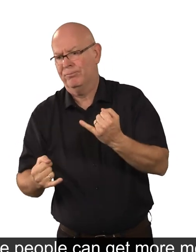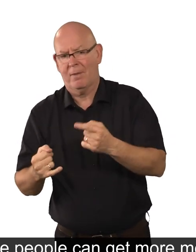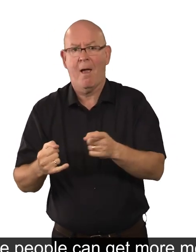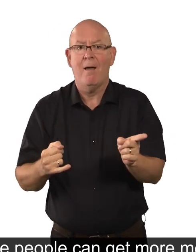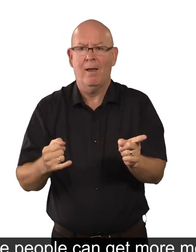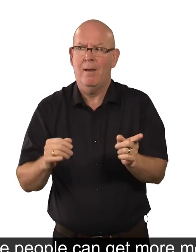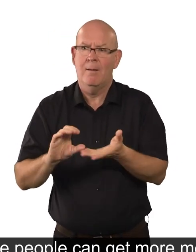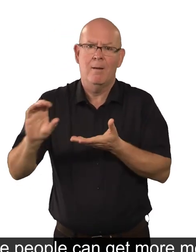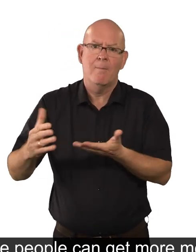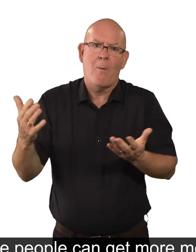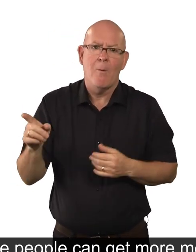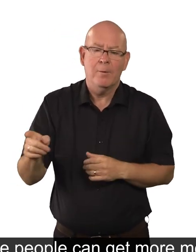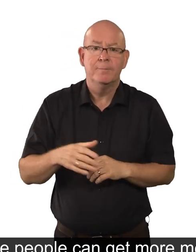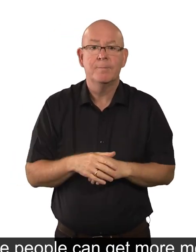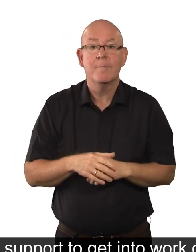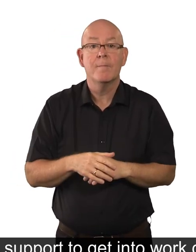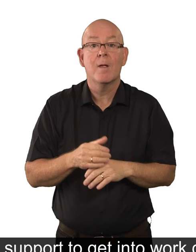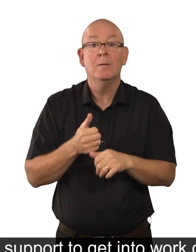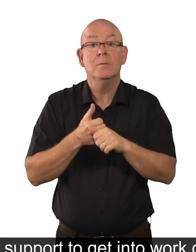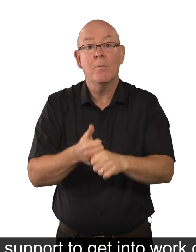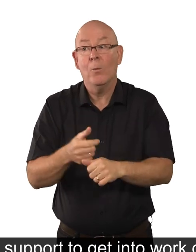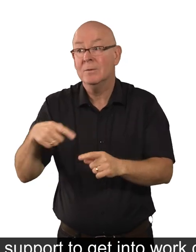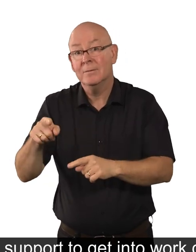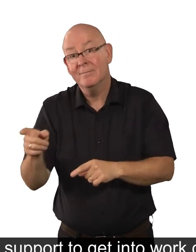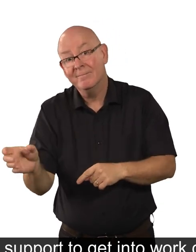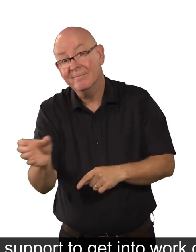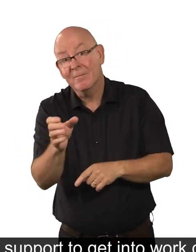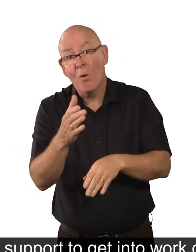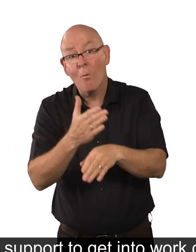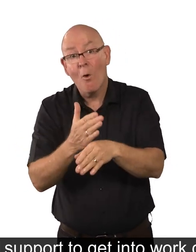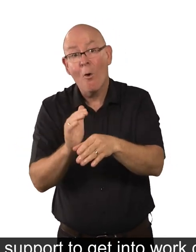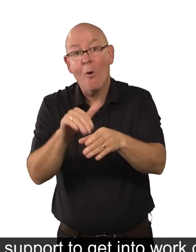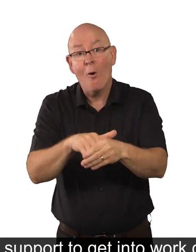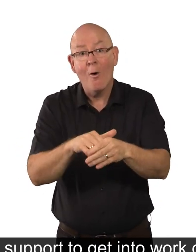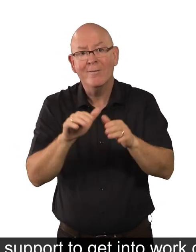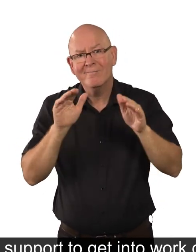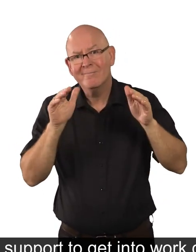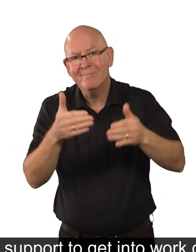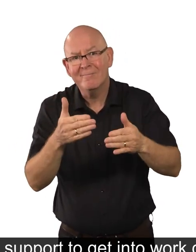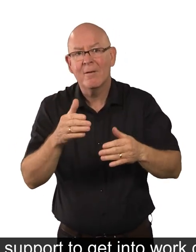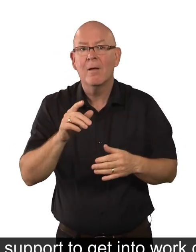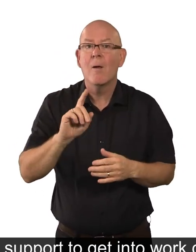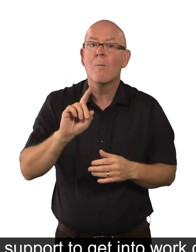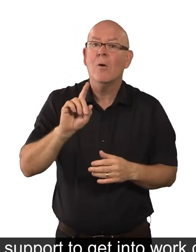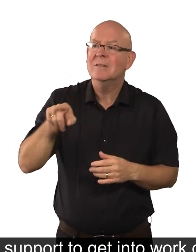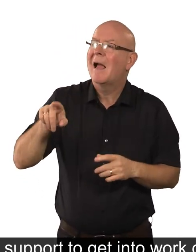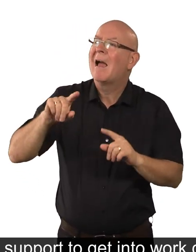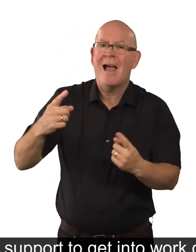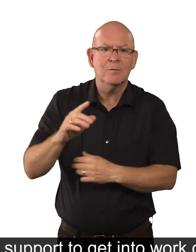their health is worse than others. And support to get into work does not focus on what